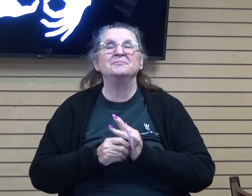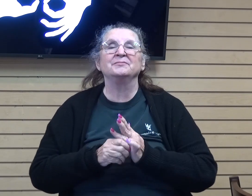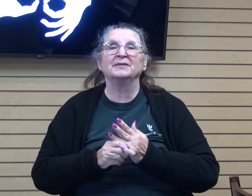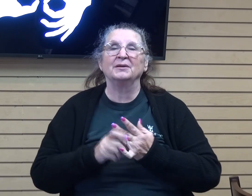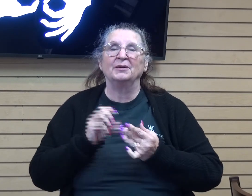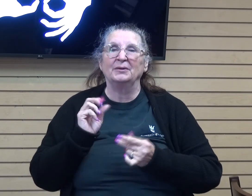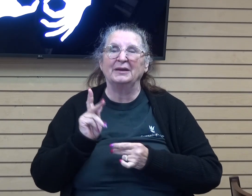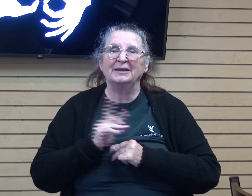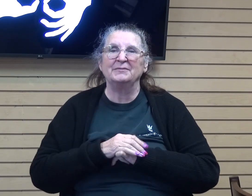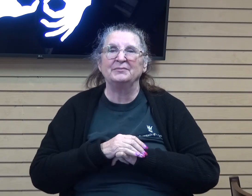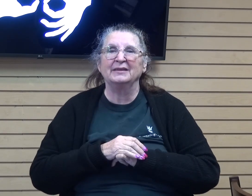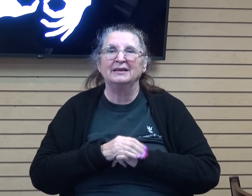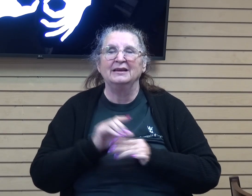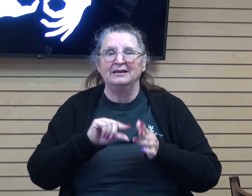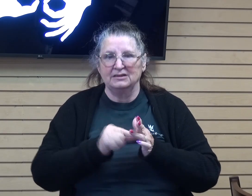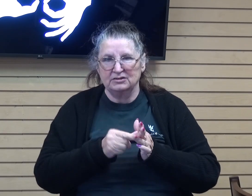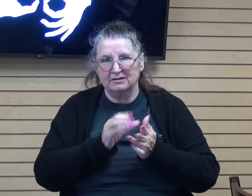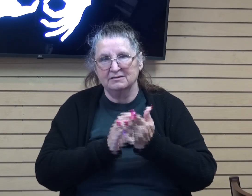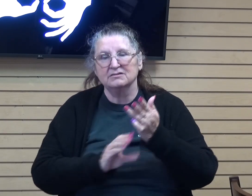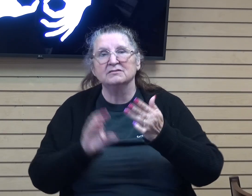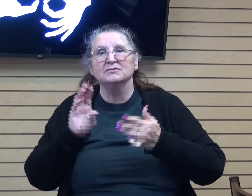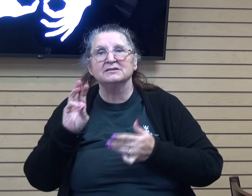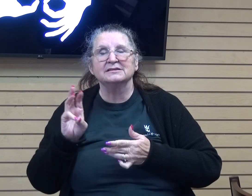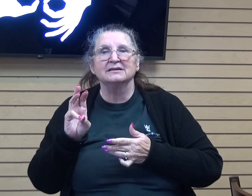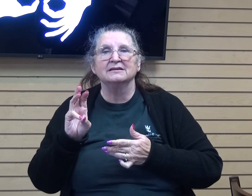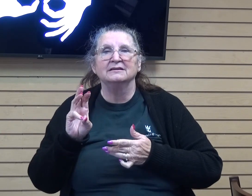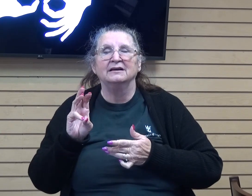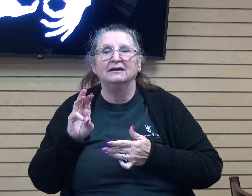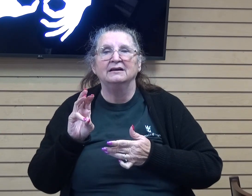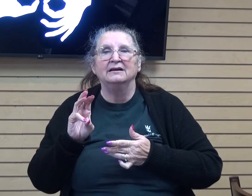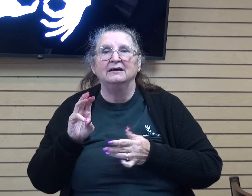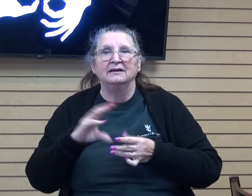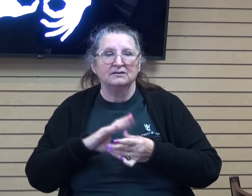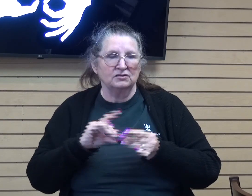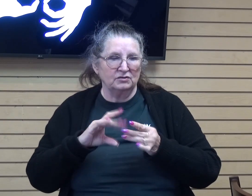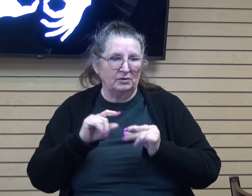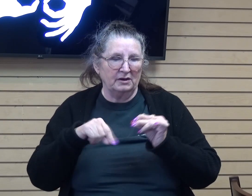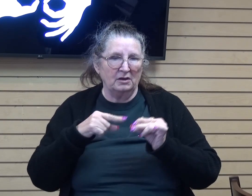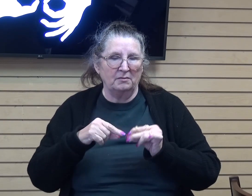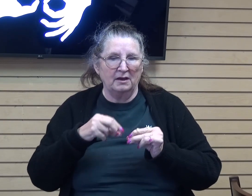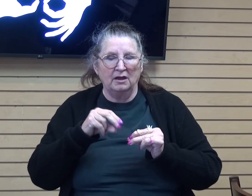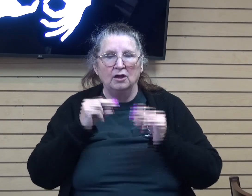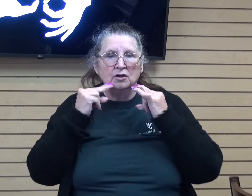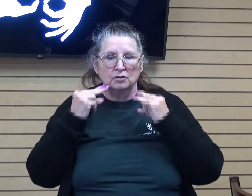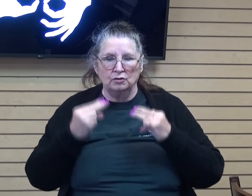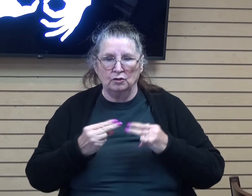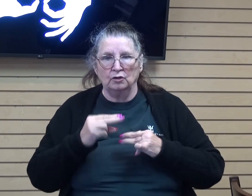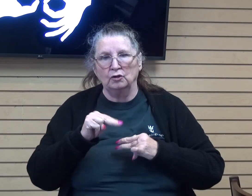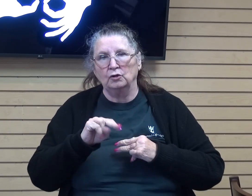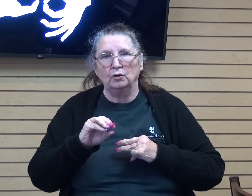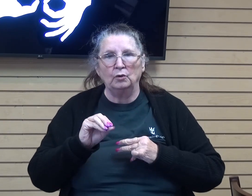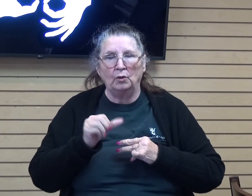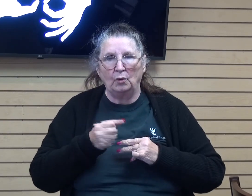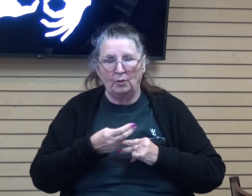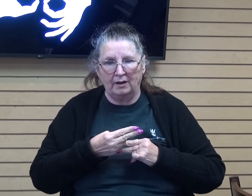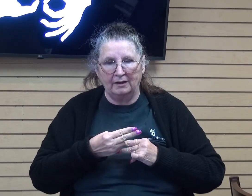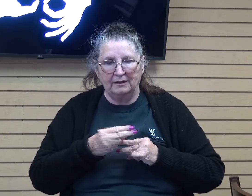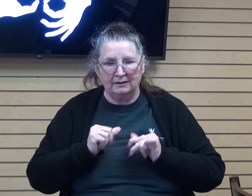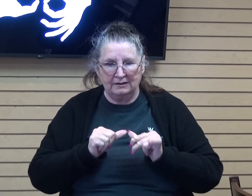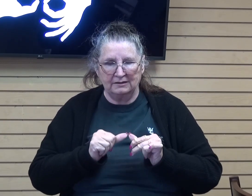Genesis 6 and this is a story of Noah and it's continuing from my last Devo. As